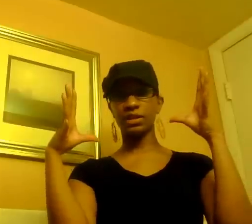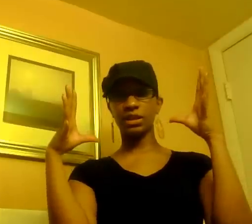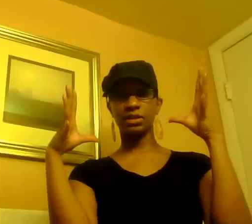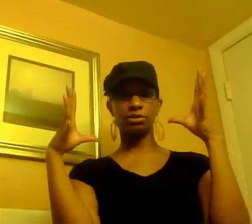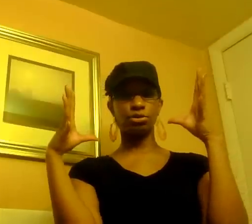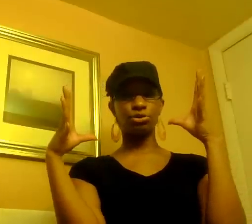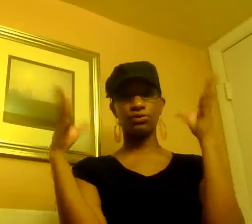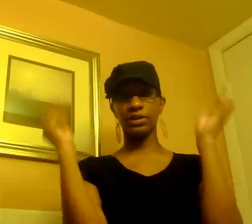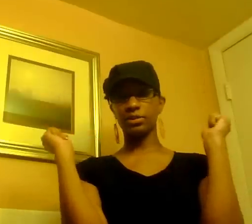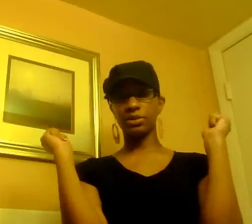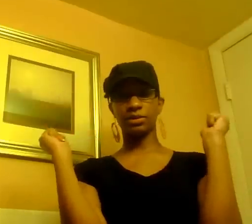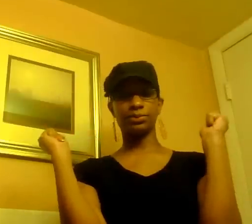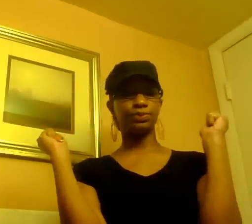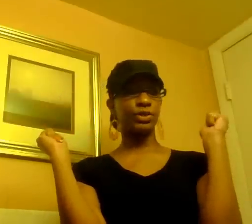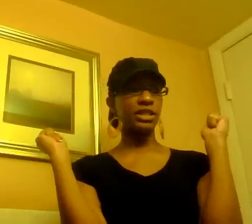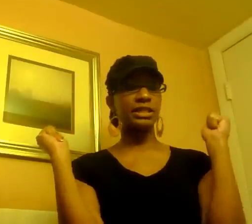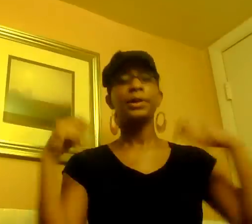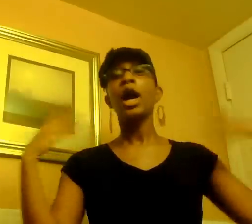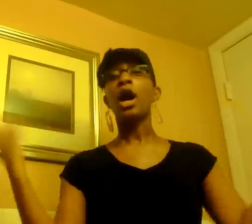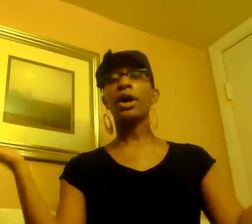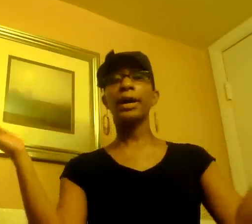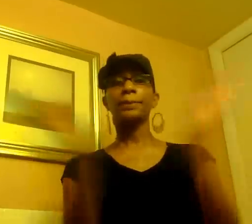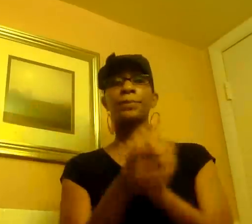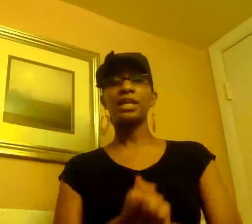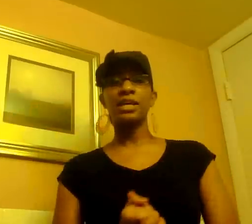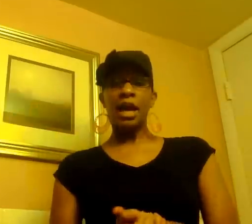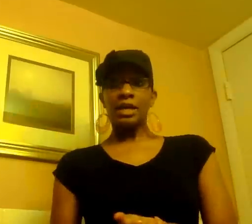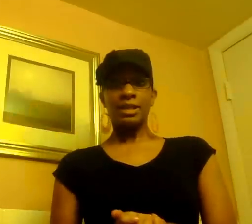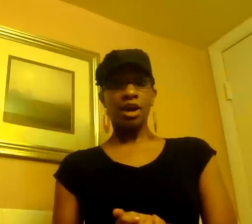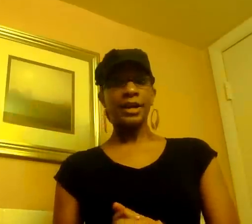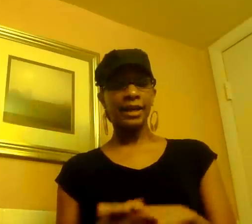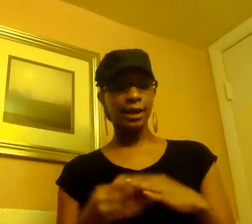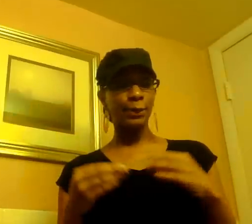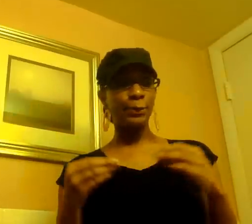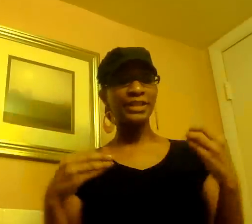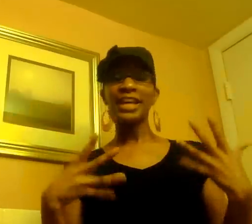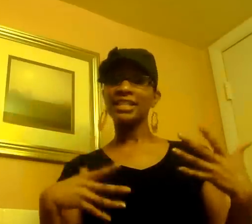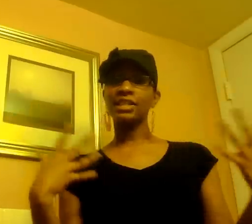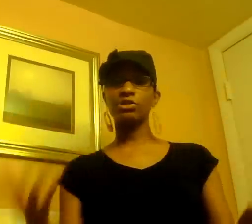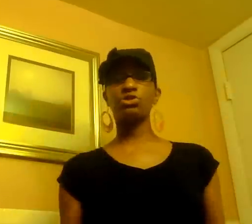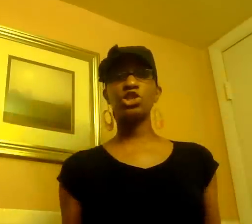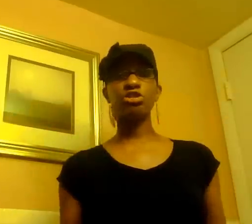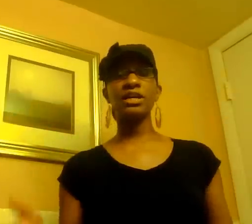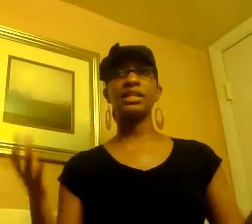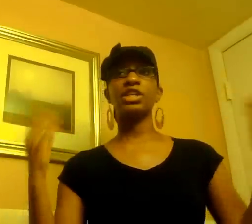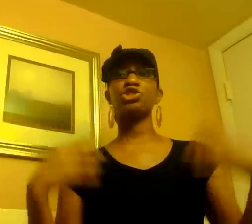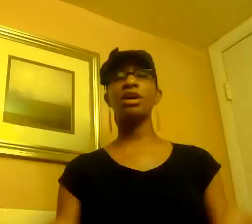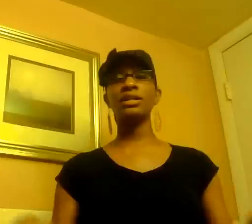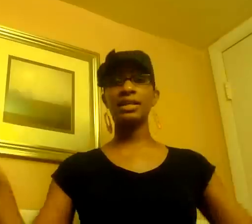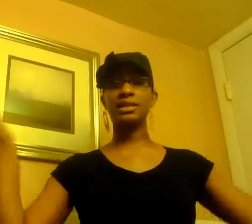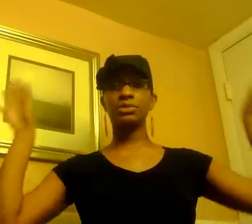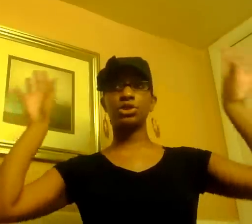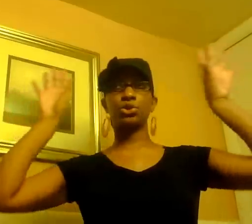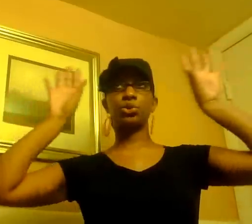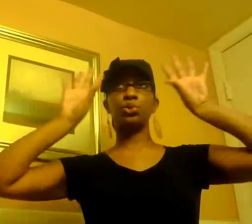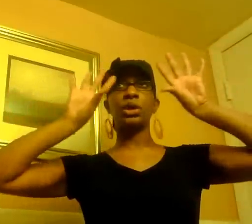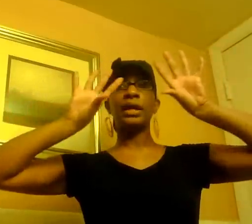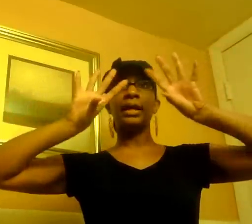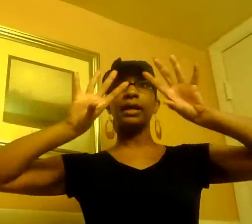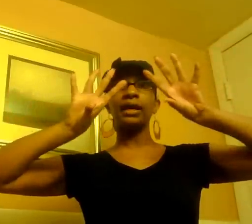face like the little cool face i was like sexy okay sorry uh but yes he gets on his truck and the truck takes him to like